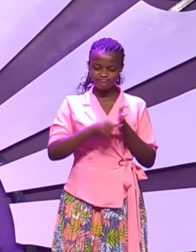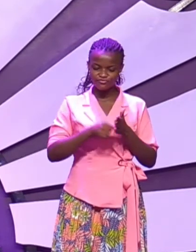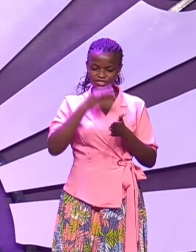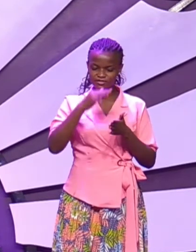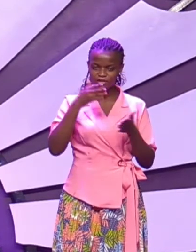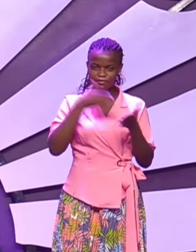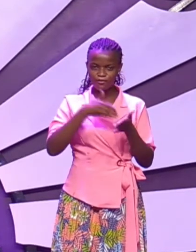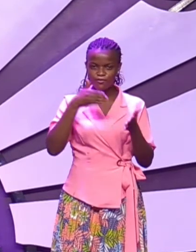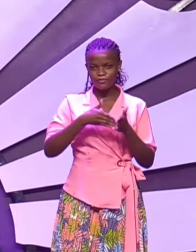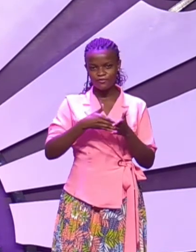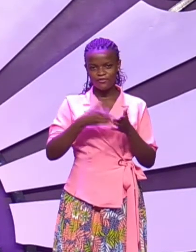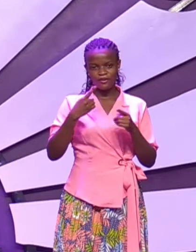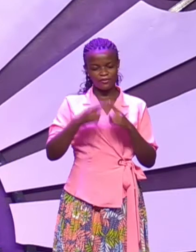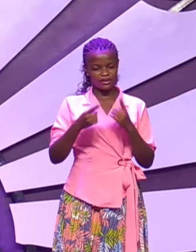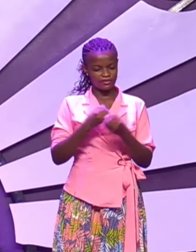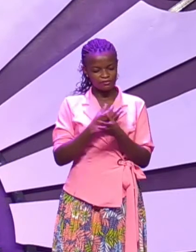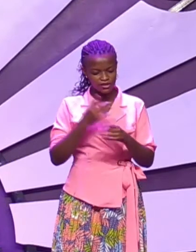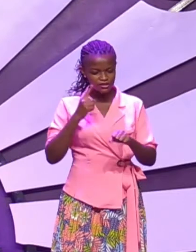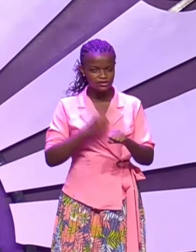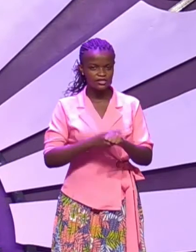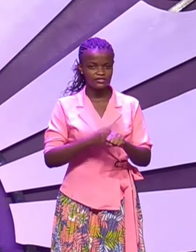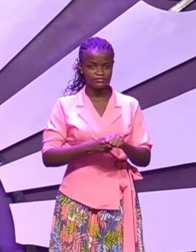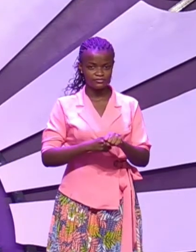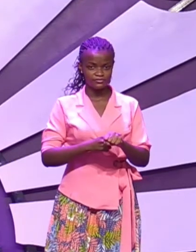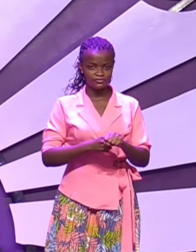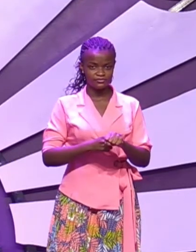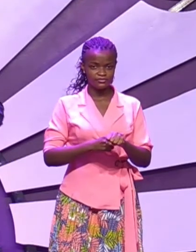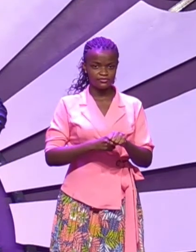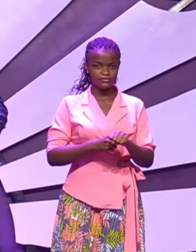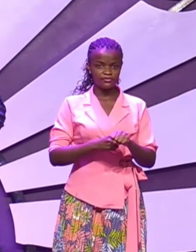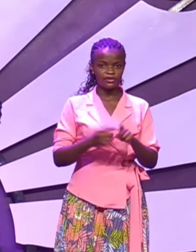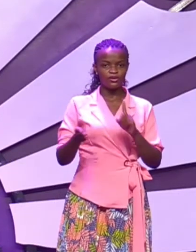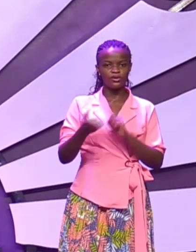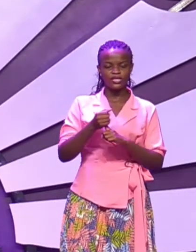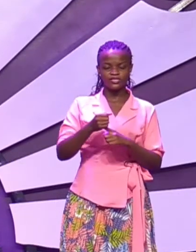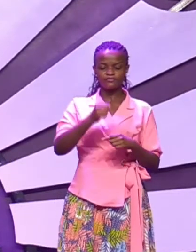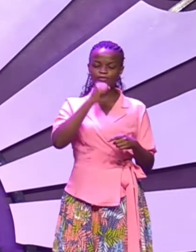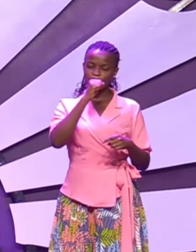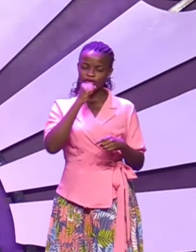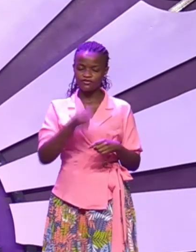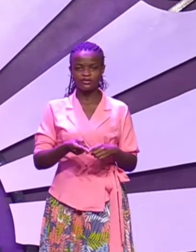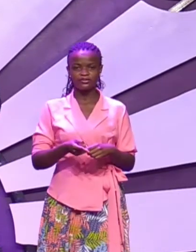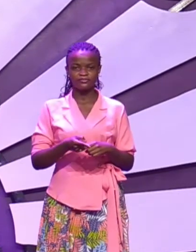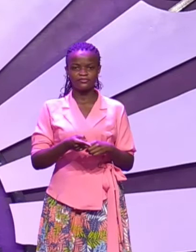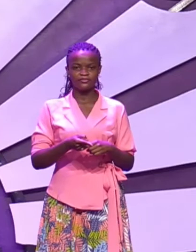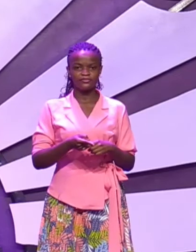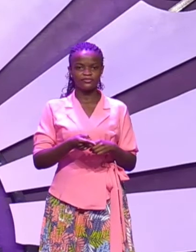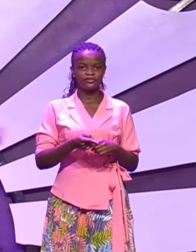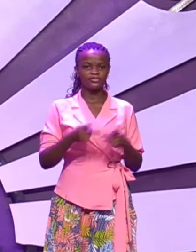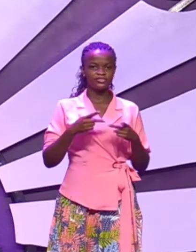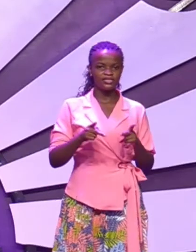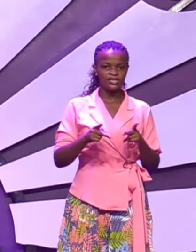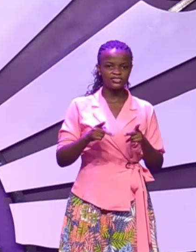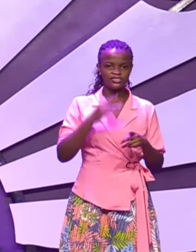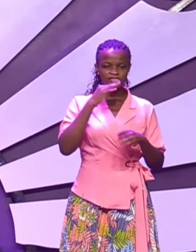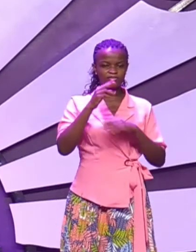but I remember many times he would grab a microphone and prophesy